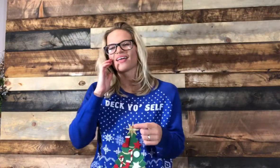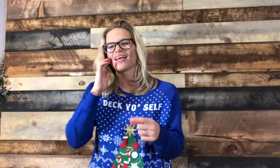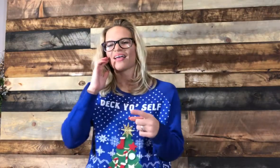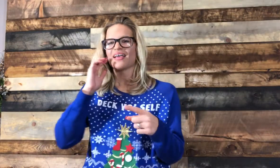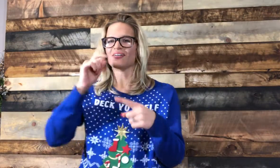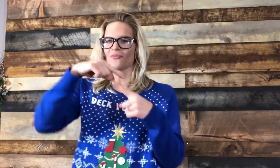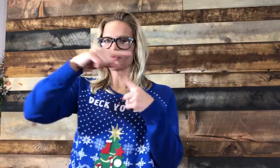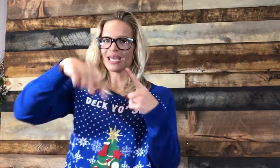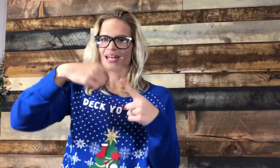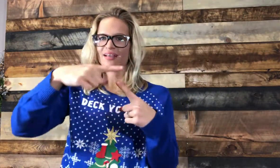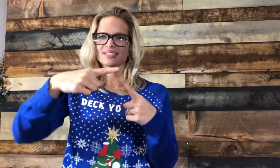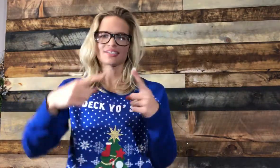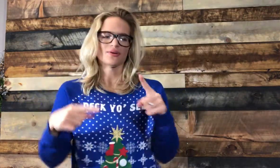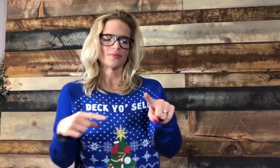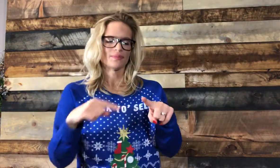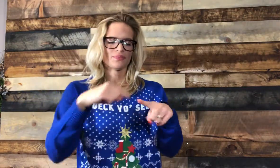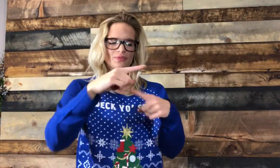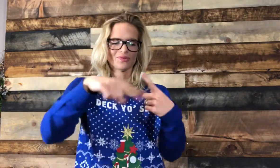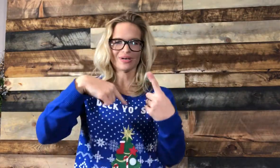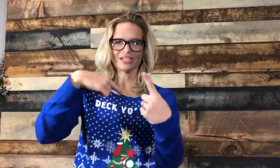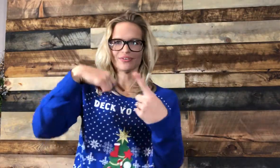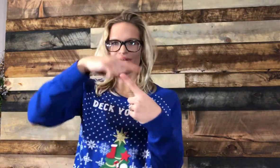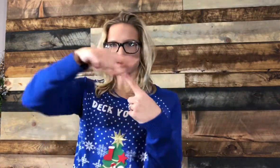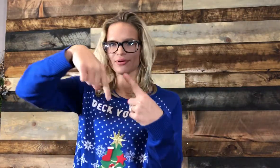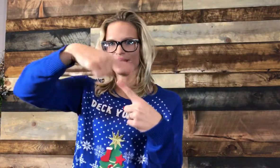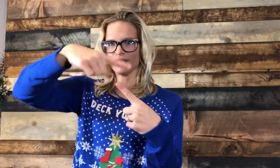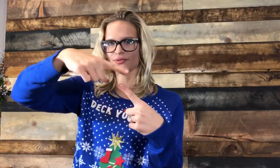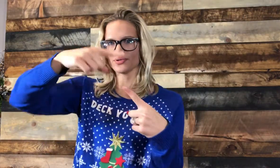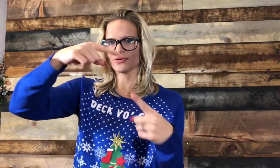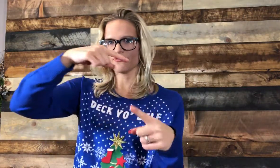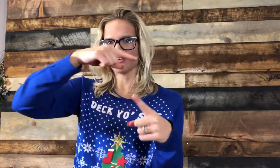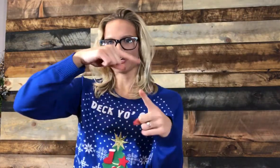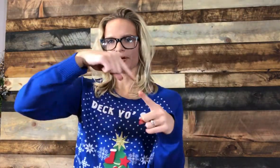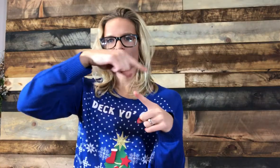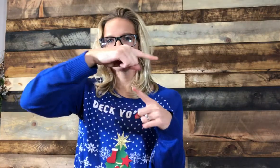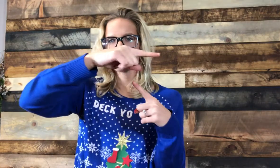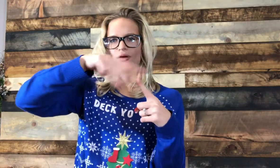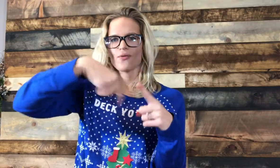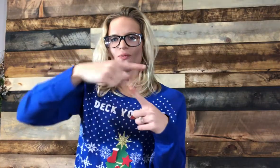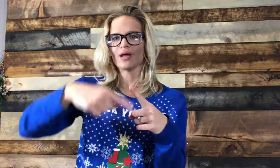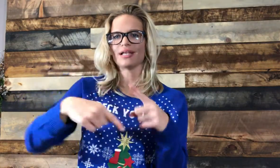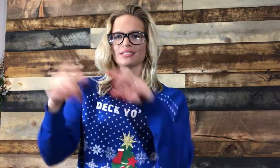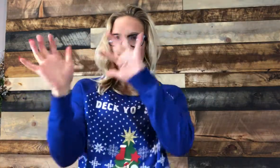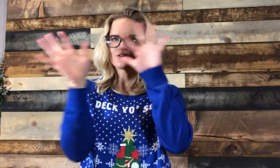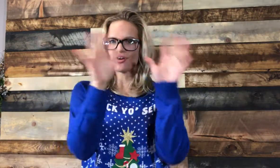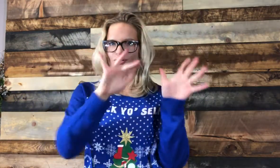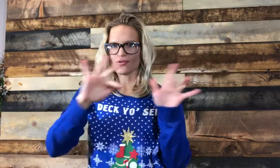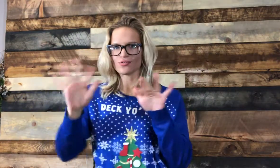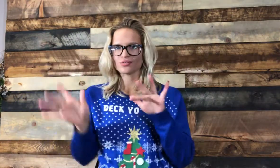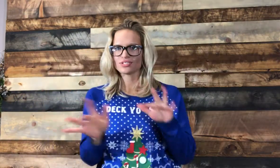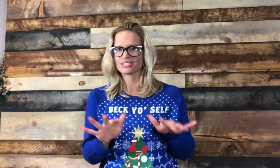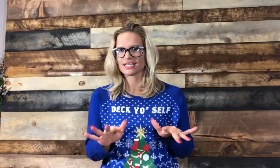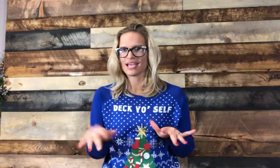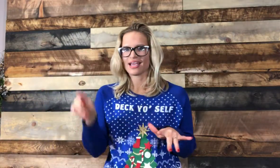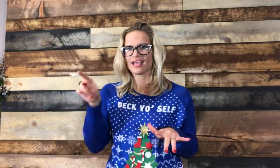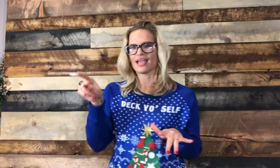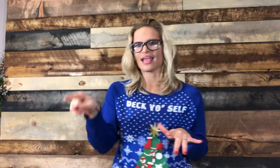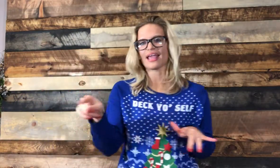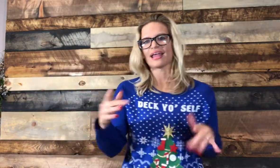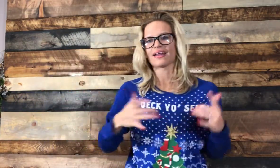And when. So. When you wrap around with your finger. When it snows. Ain't